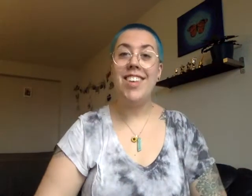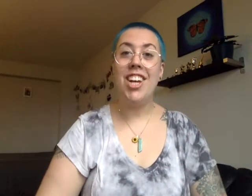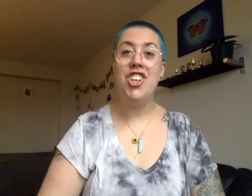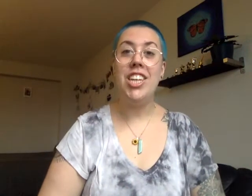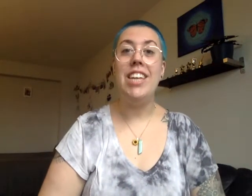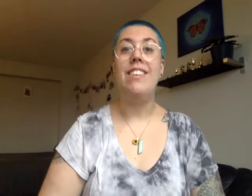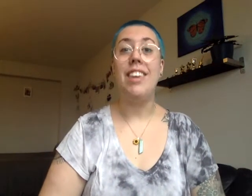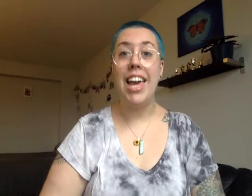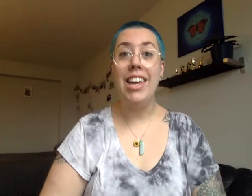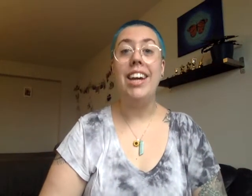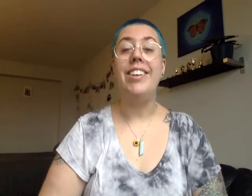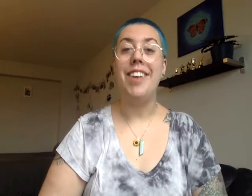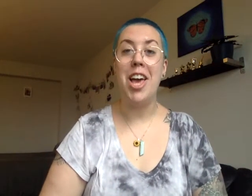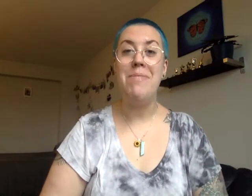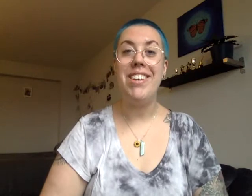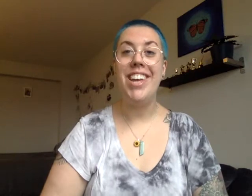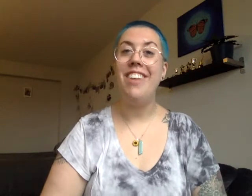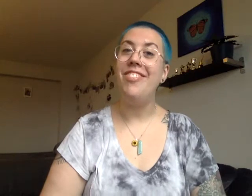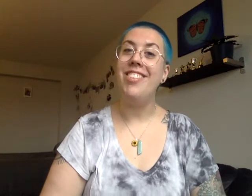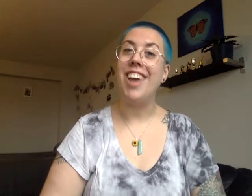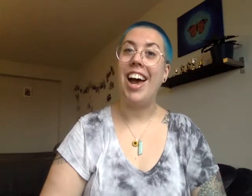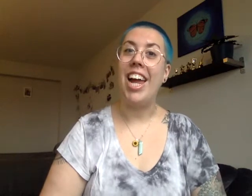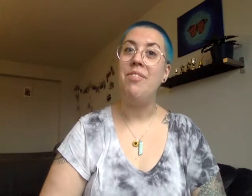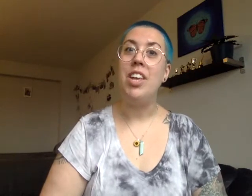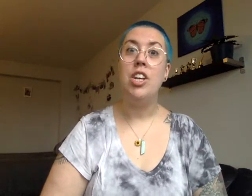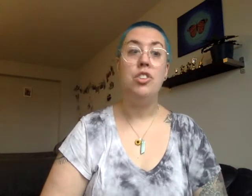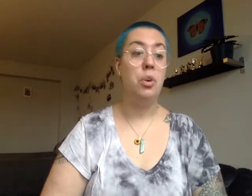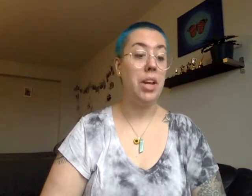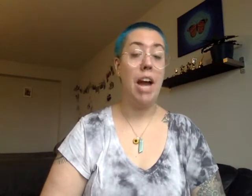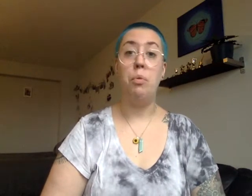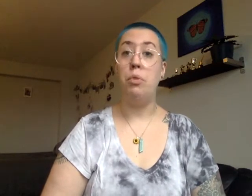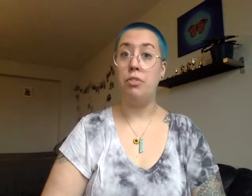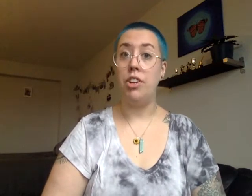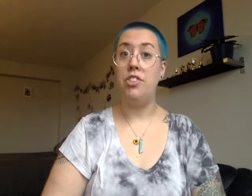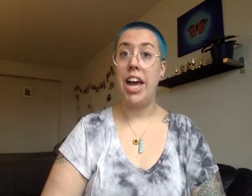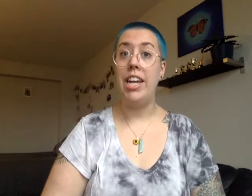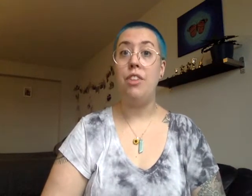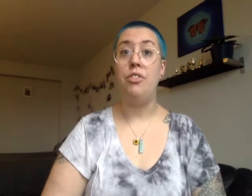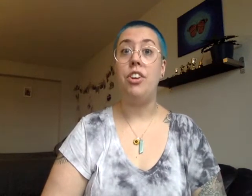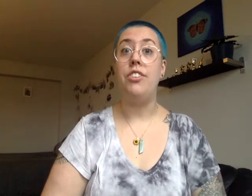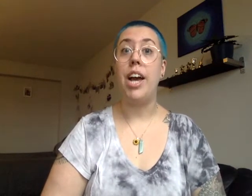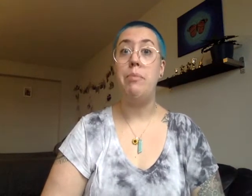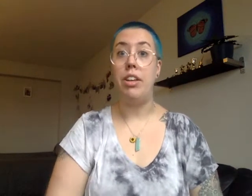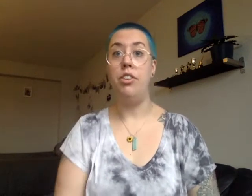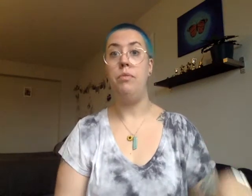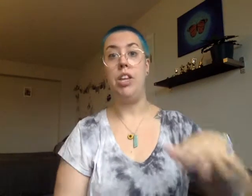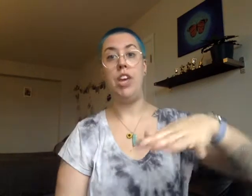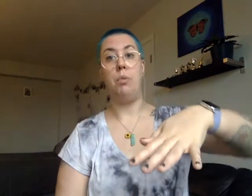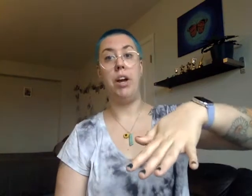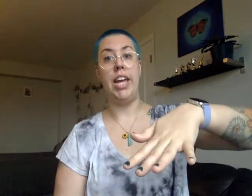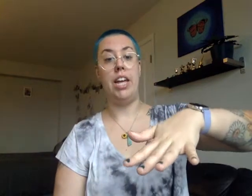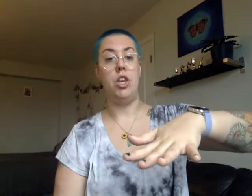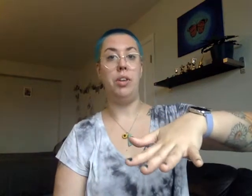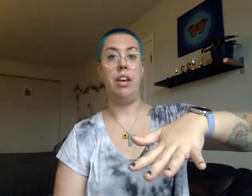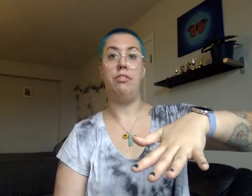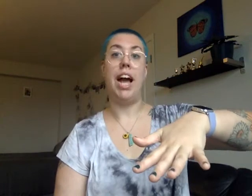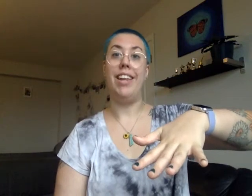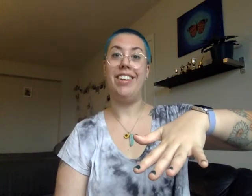section is like a diamond in the sky. So we have the first sign. It's for diamond. You take one hand and you lay it flat like